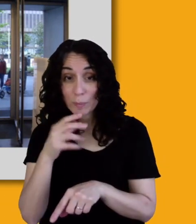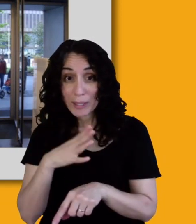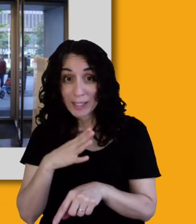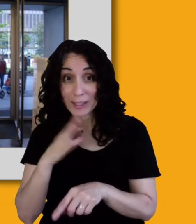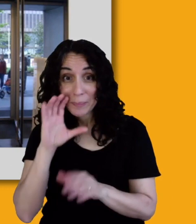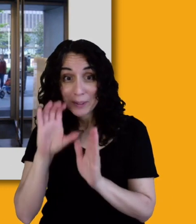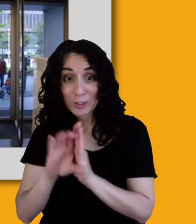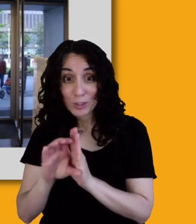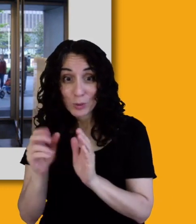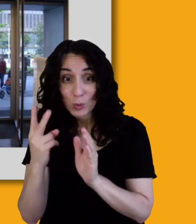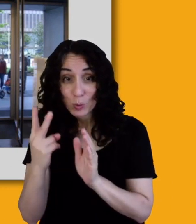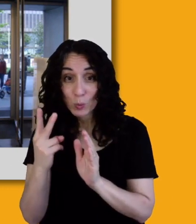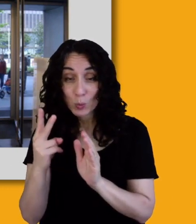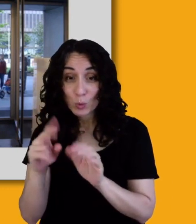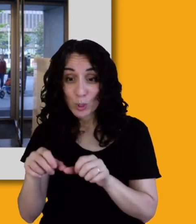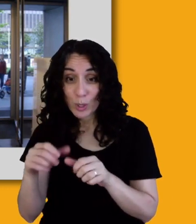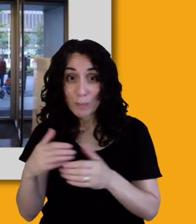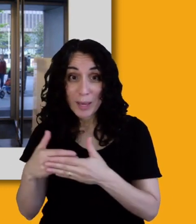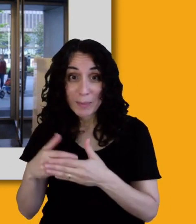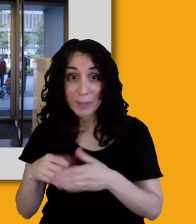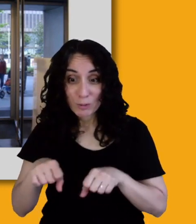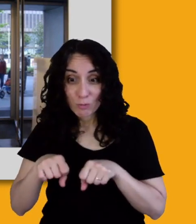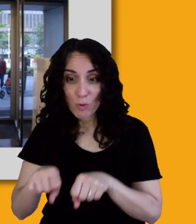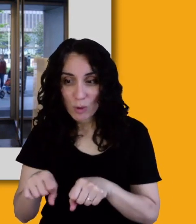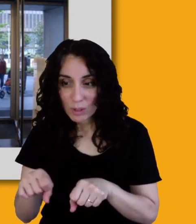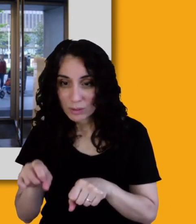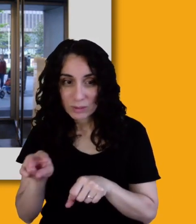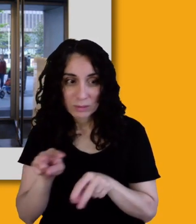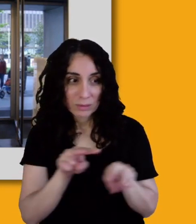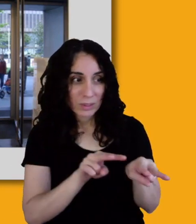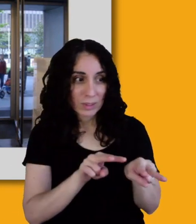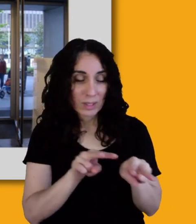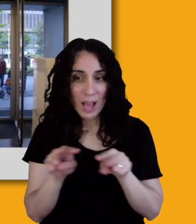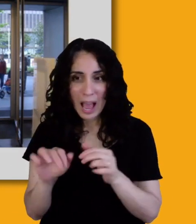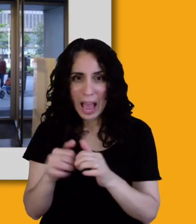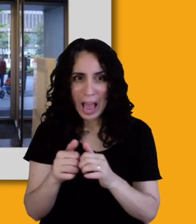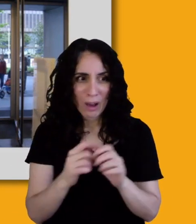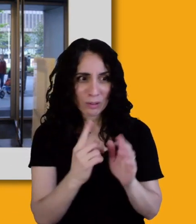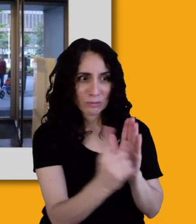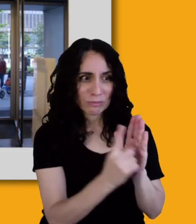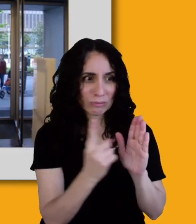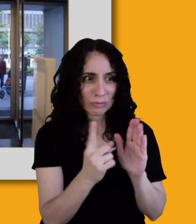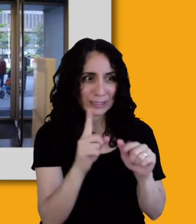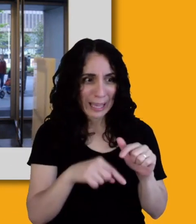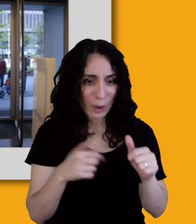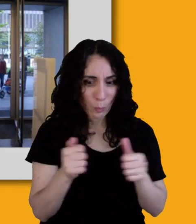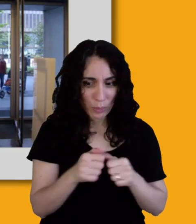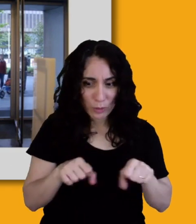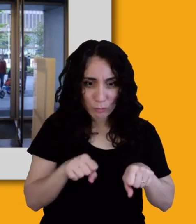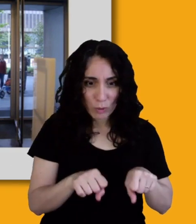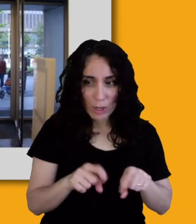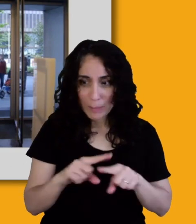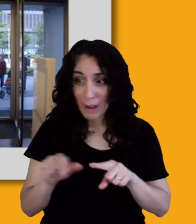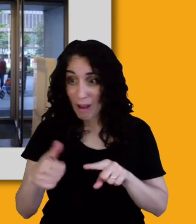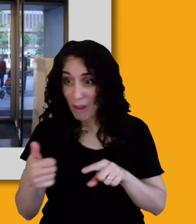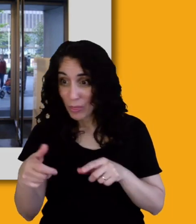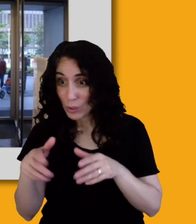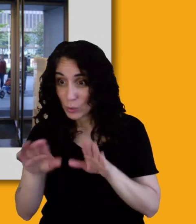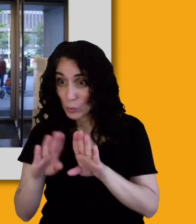kind of looking like, how am I going to get through the, uh, revolving door? But am I allowed to come in the other door? So the next slide,